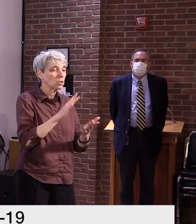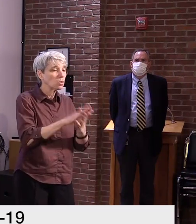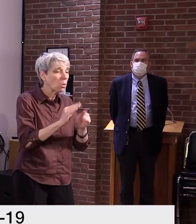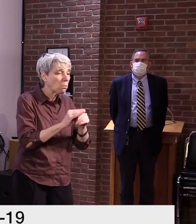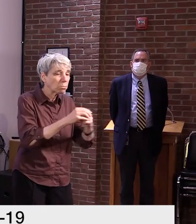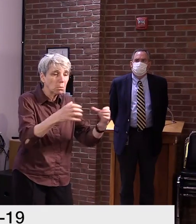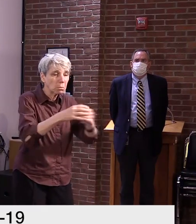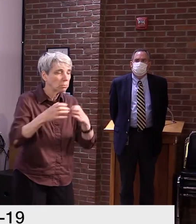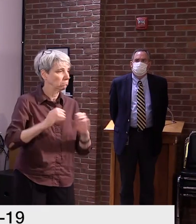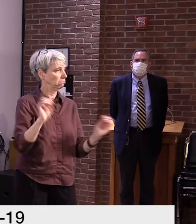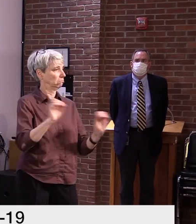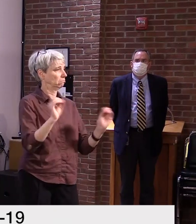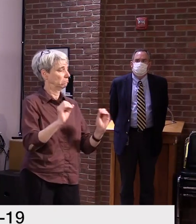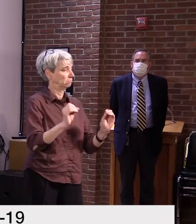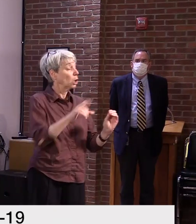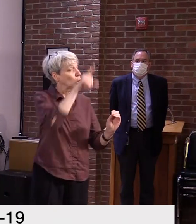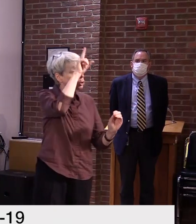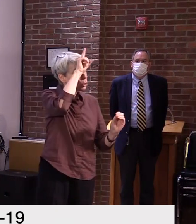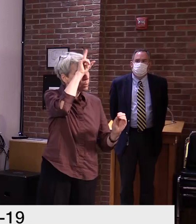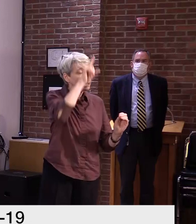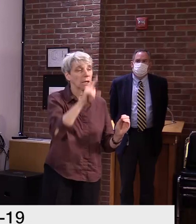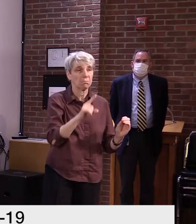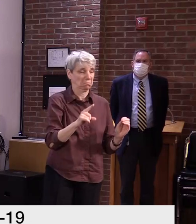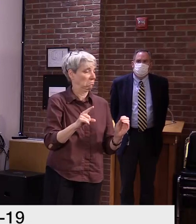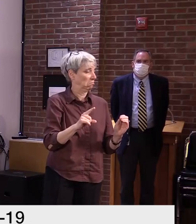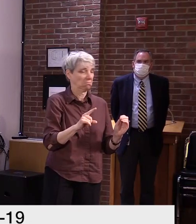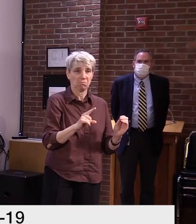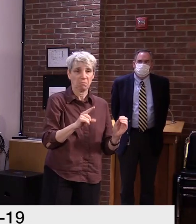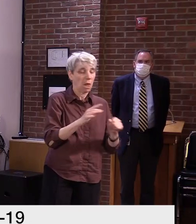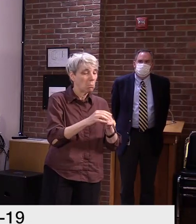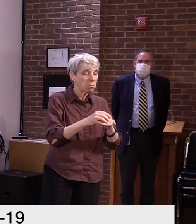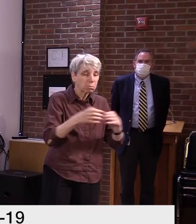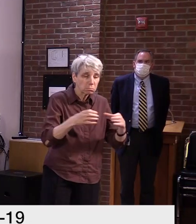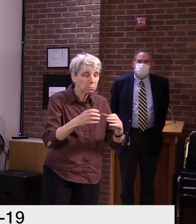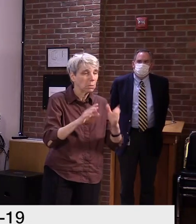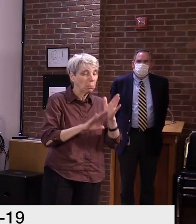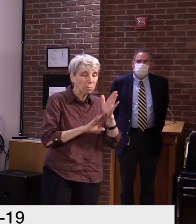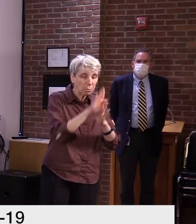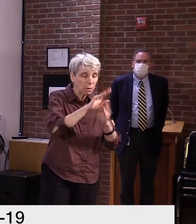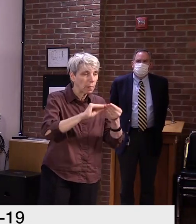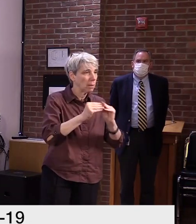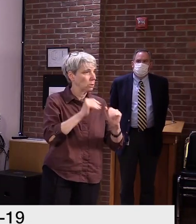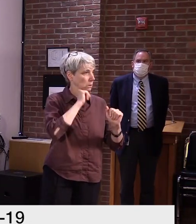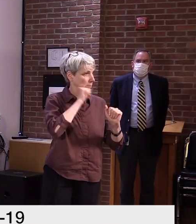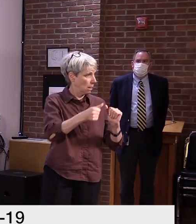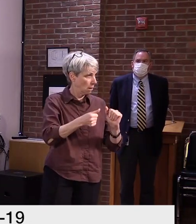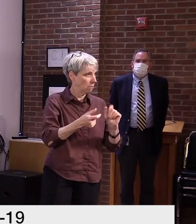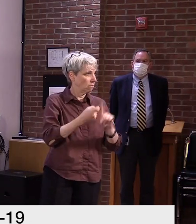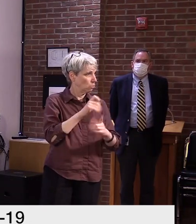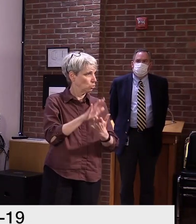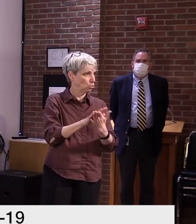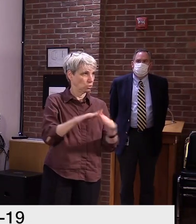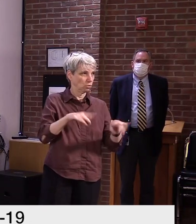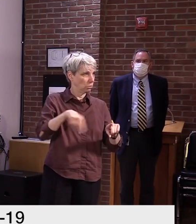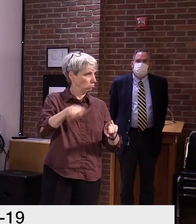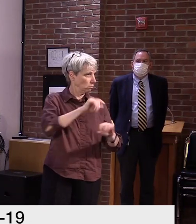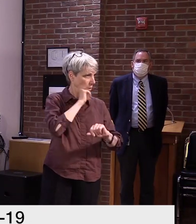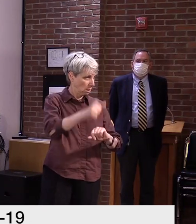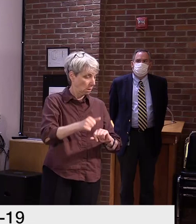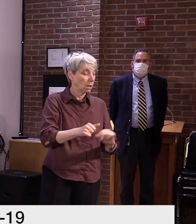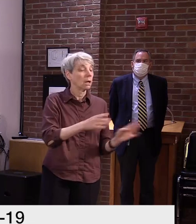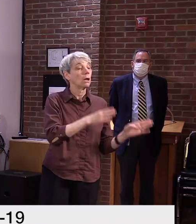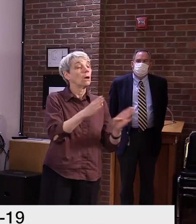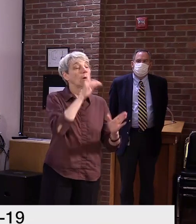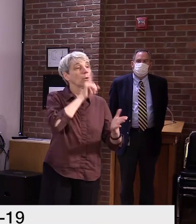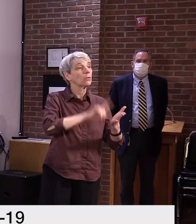outbreaks. Germany did not see an uptick in cases or significant school outbreaks. A study of